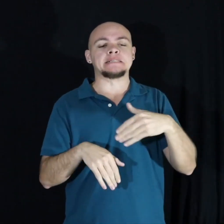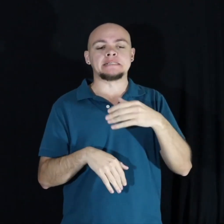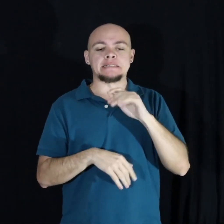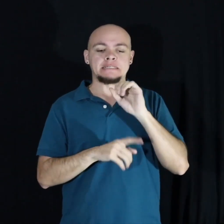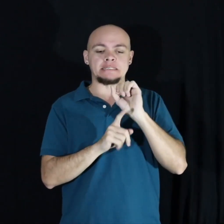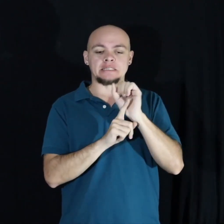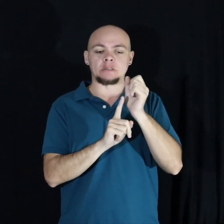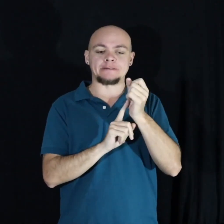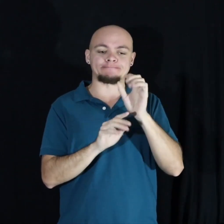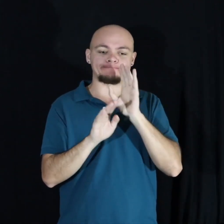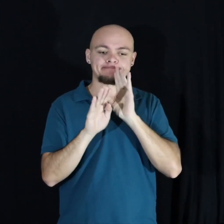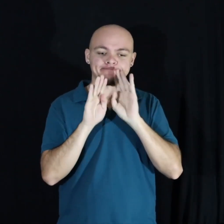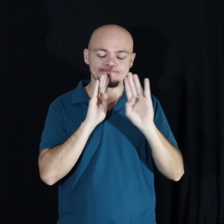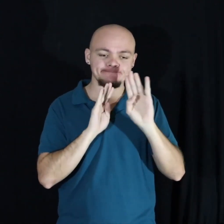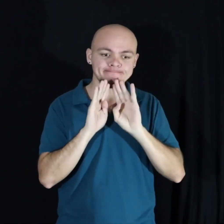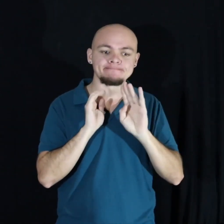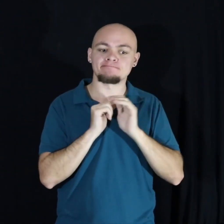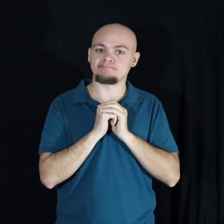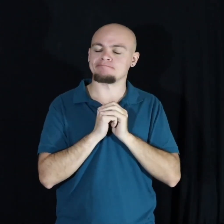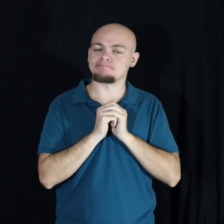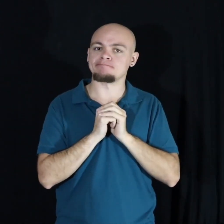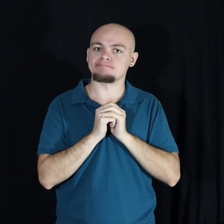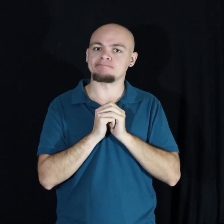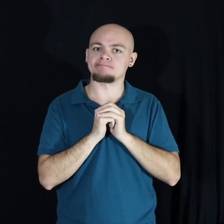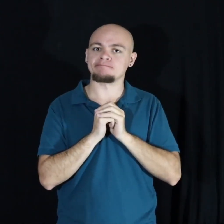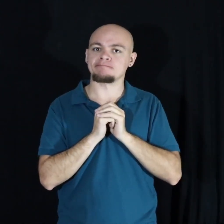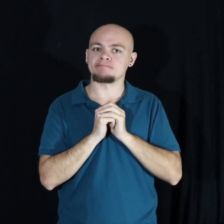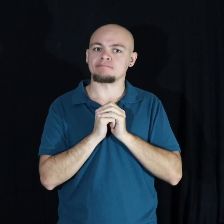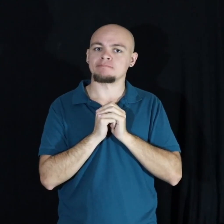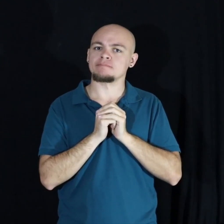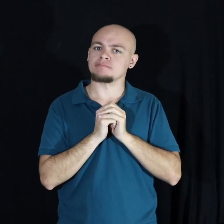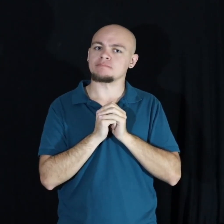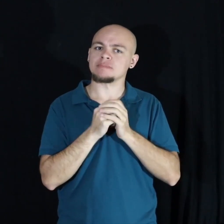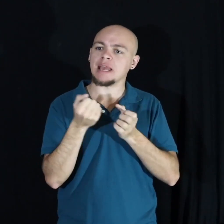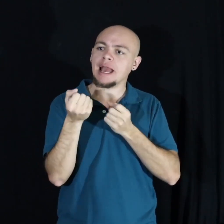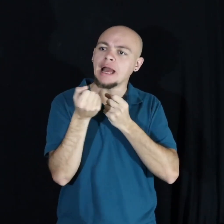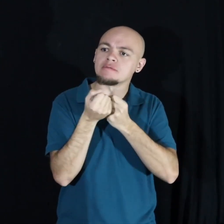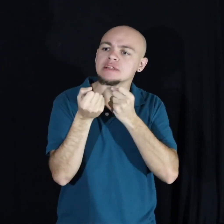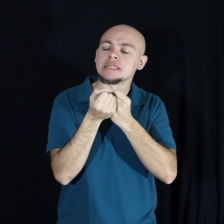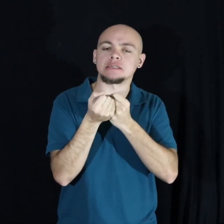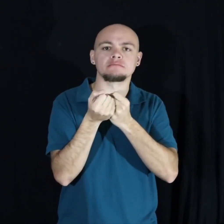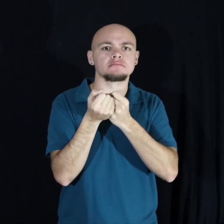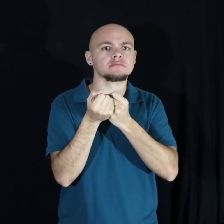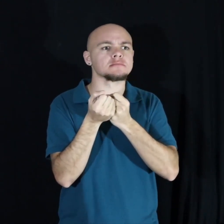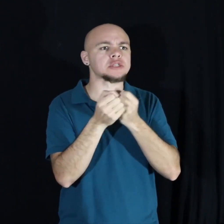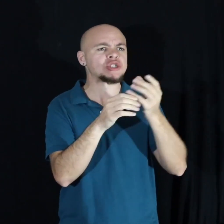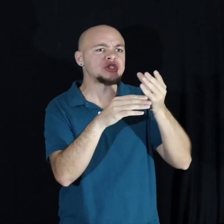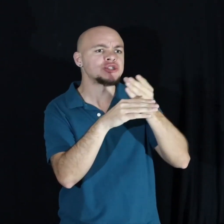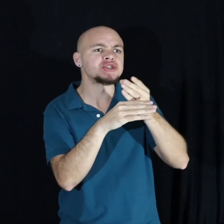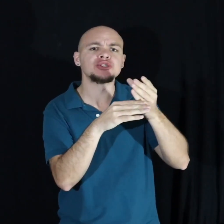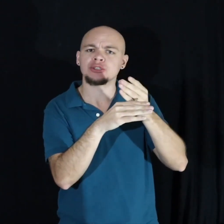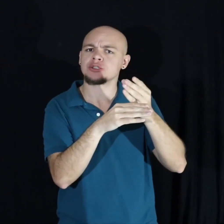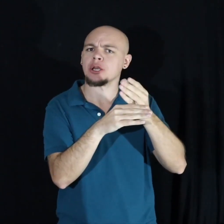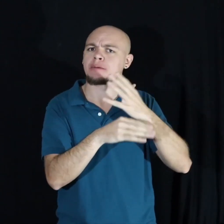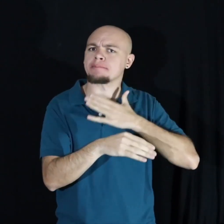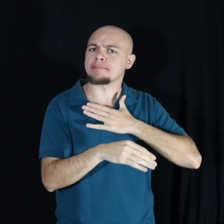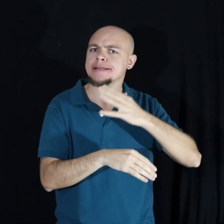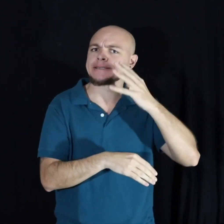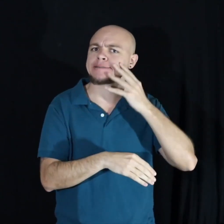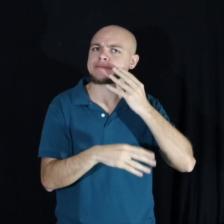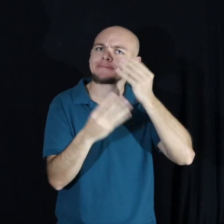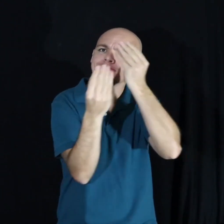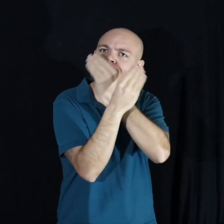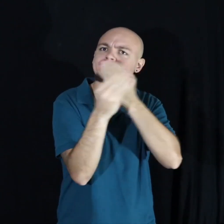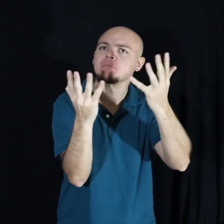I wanted to advocate and share what I was experiencing